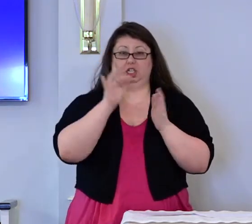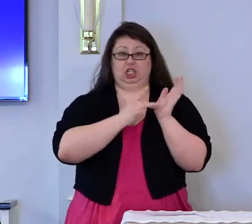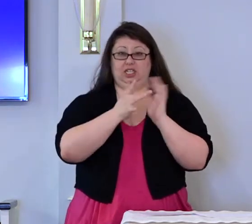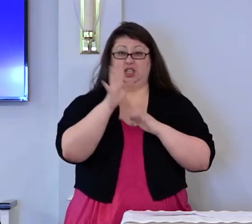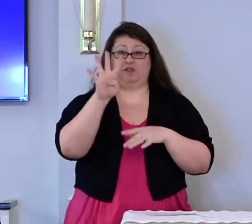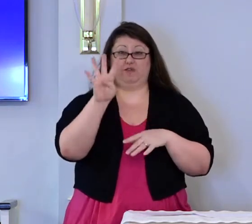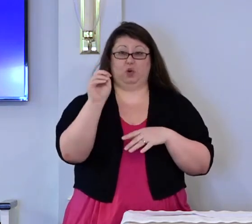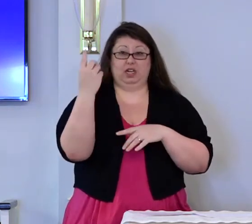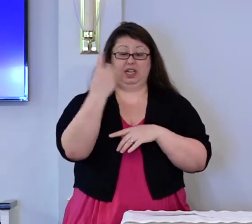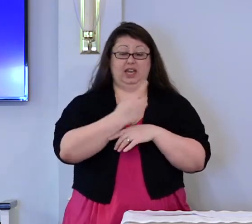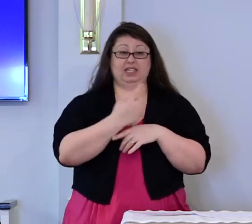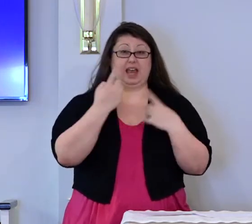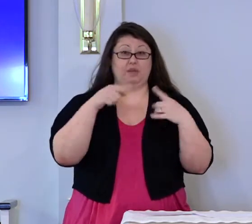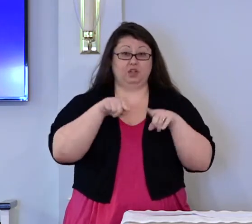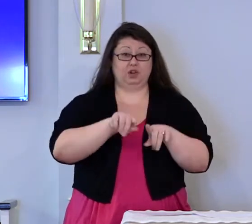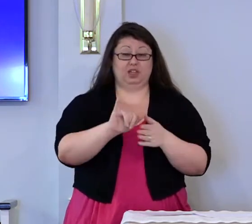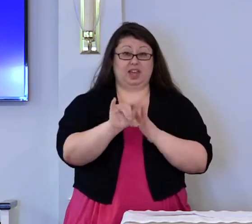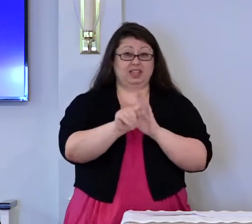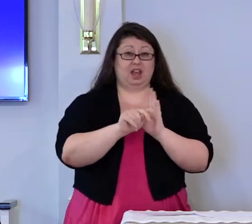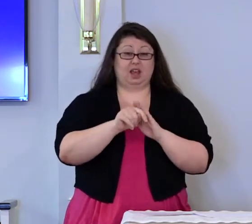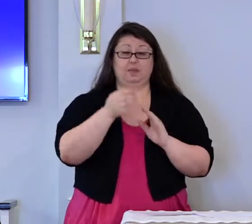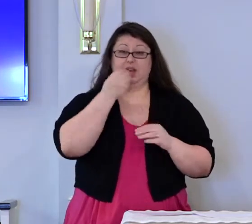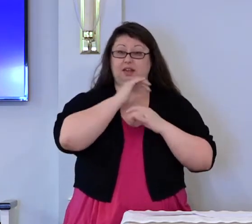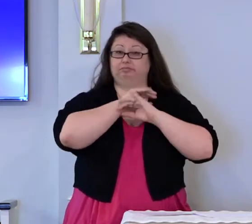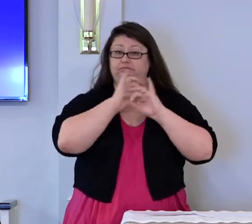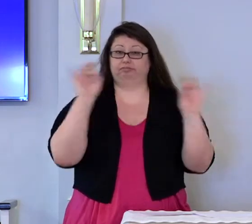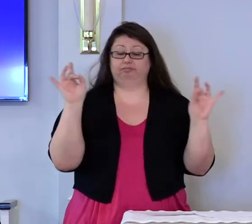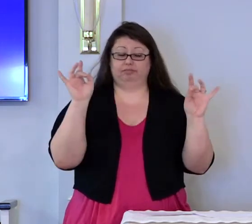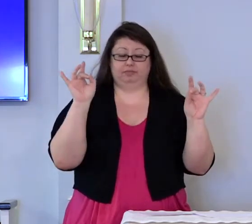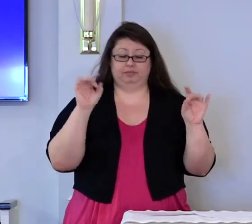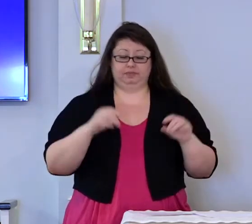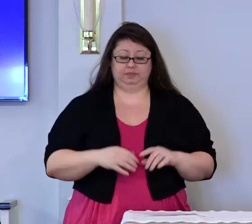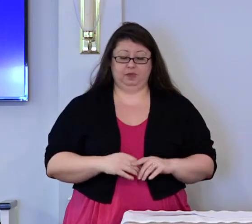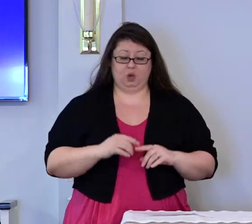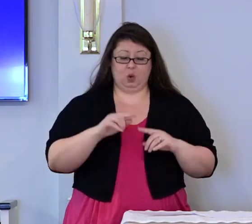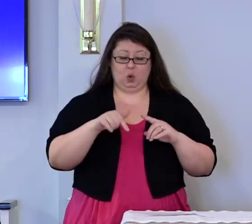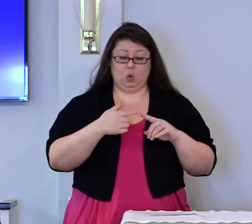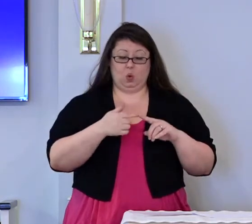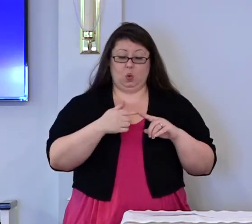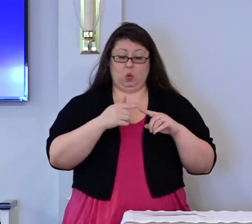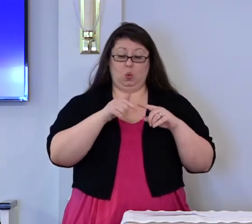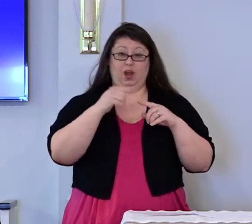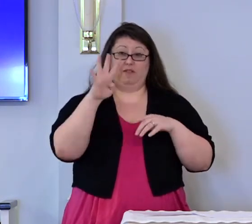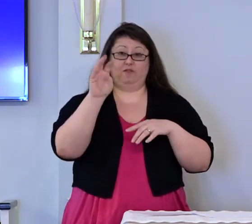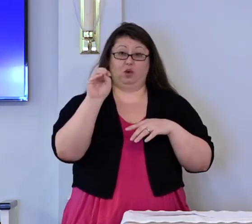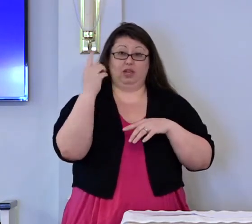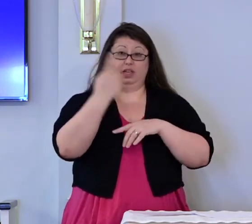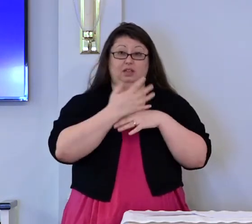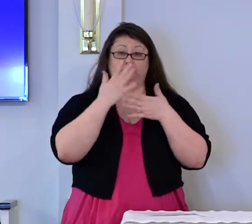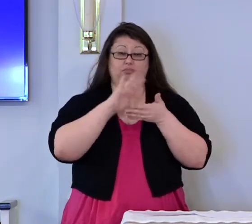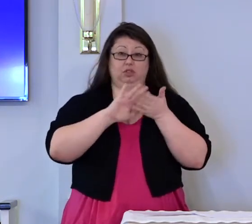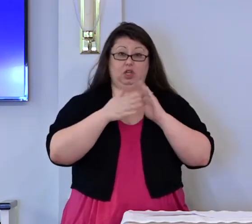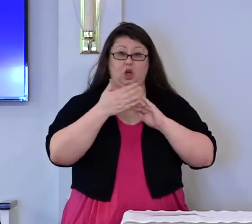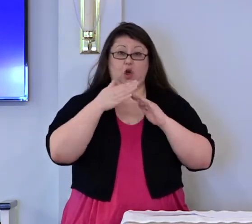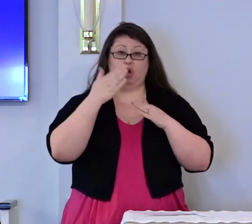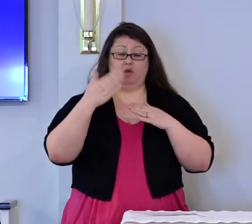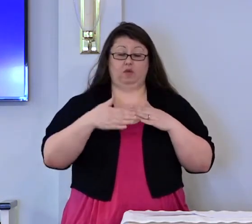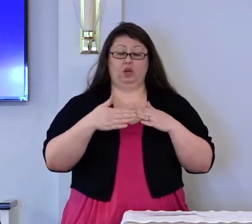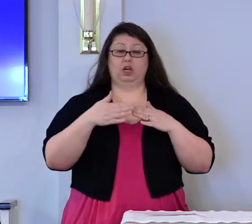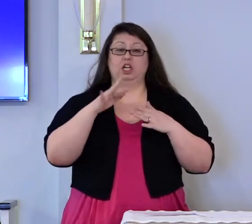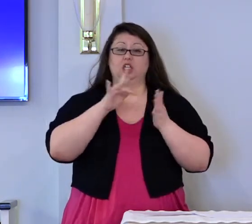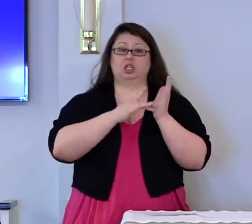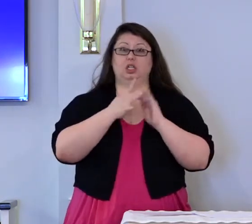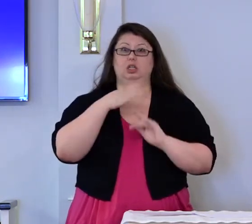Jesus ate nothing during that time. When those days were finished, Jesus